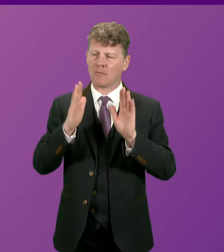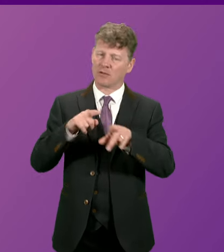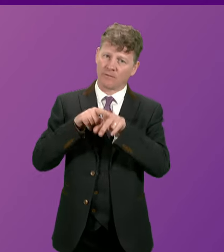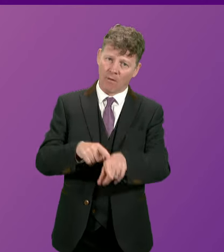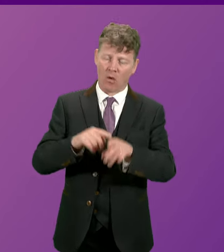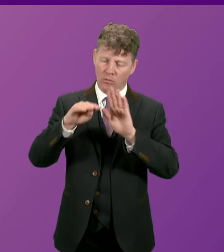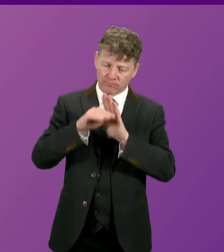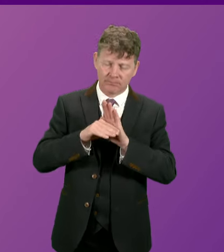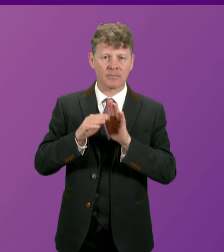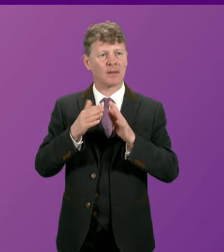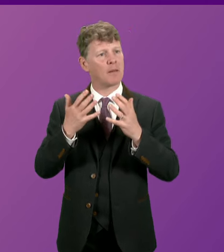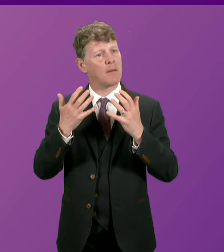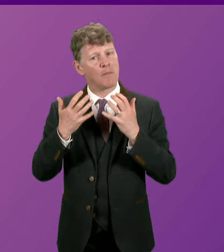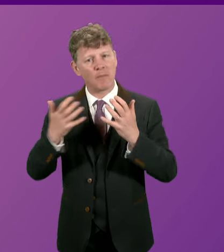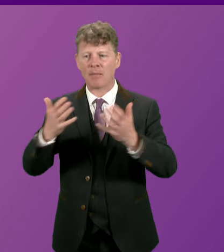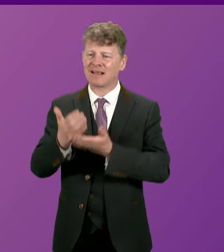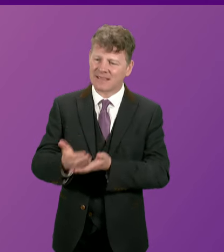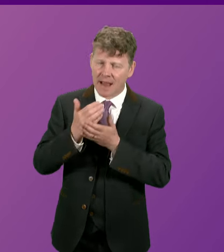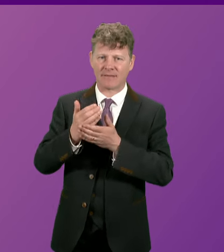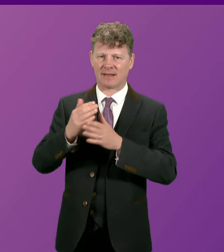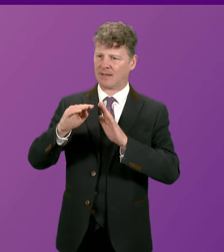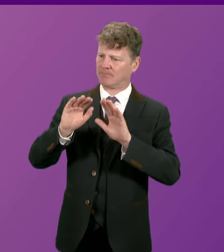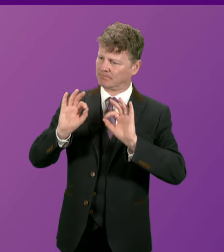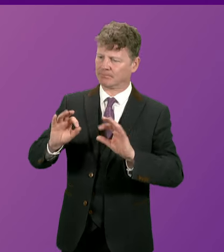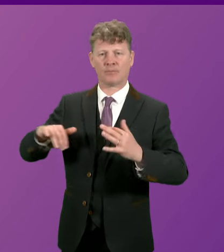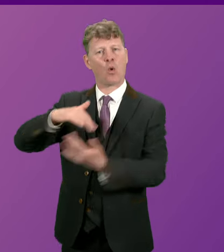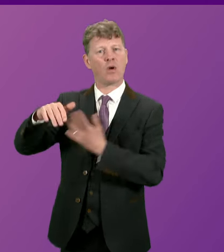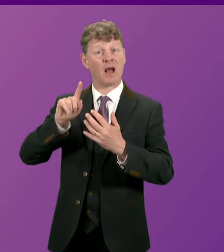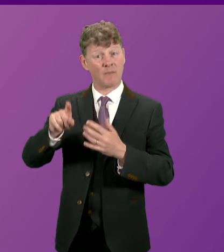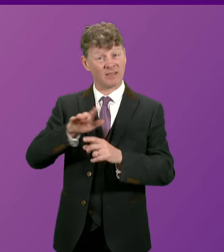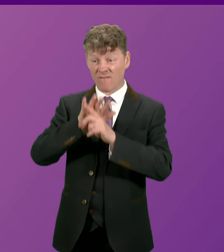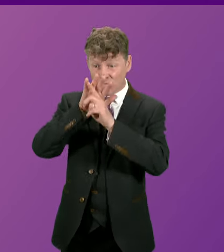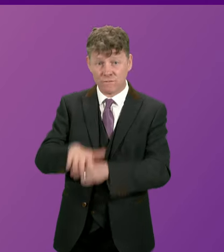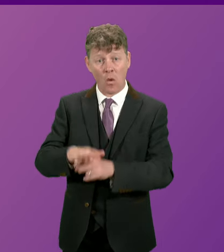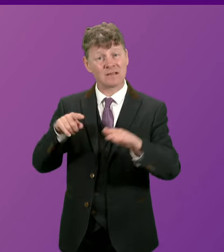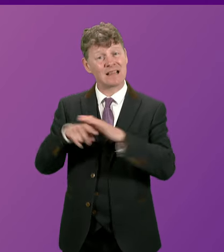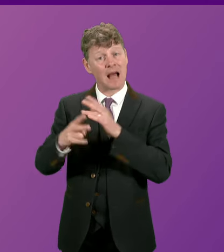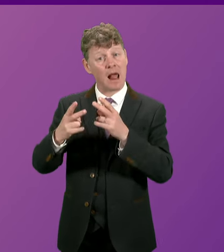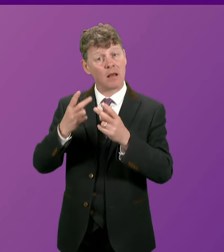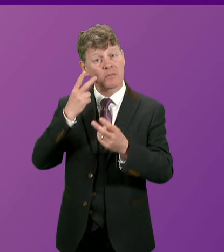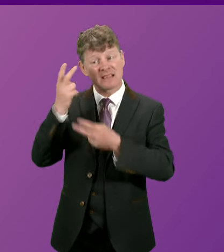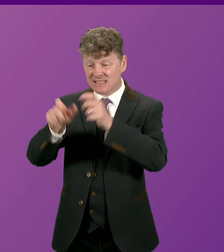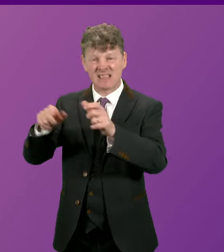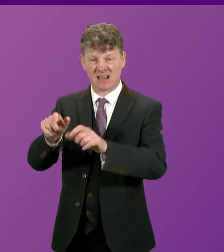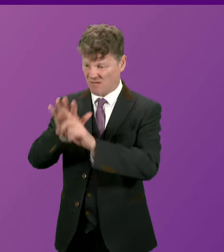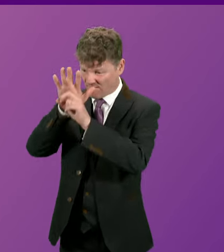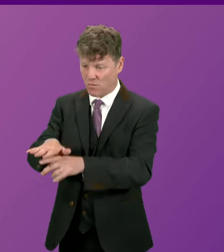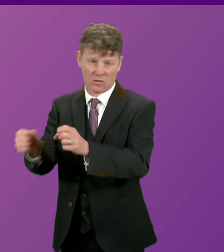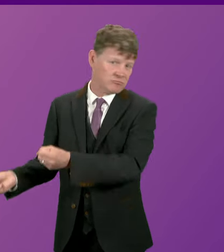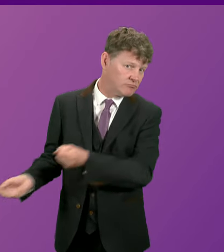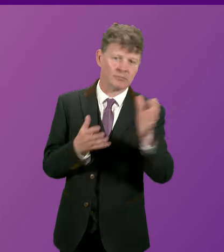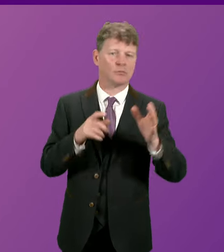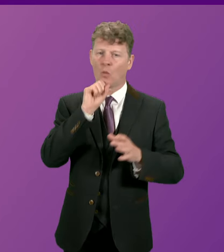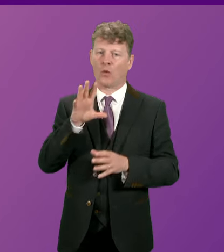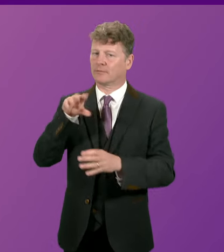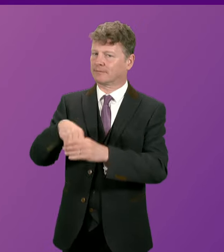safety they will never assist in the removal of asylum seekers or other migrants. Ministers will continue to press our deep concerns